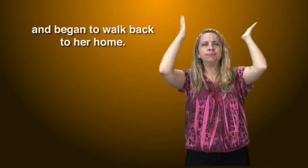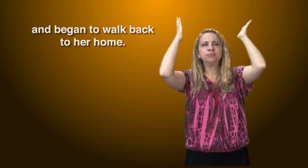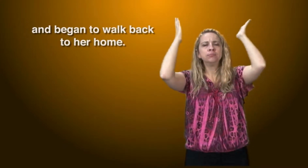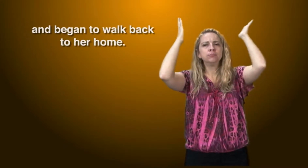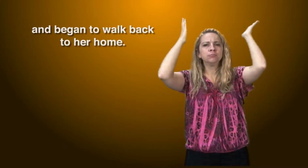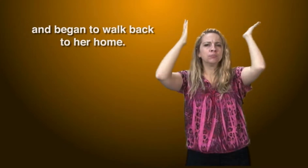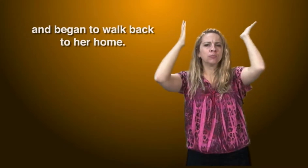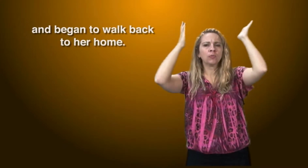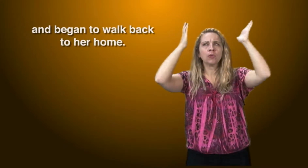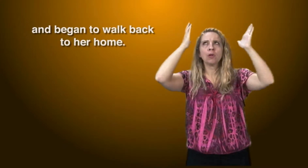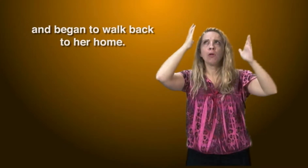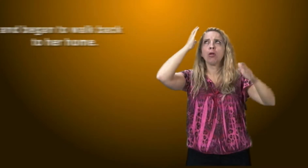to her home.